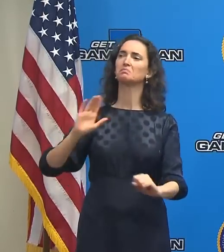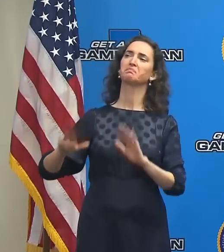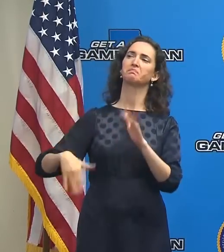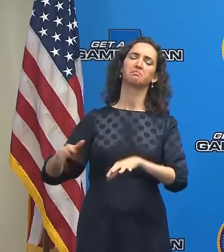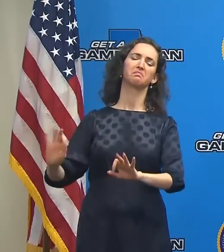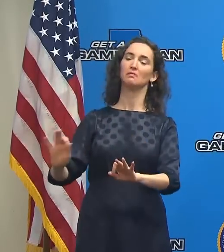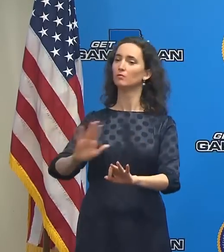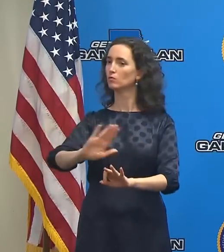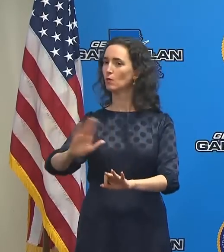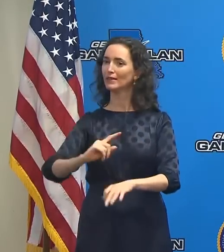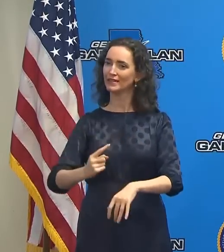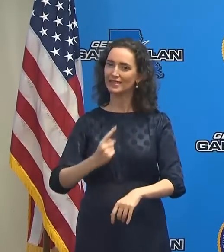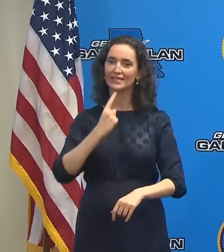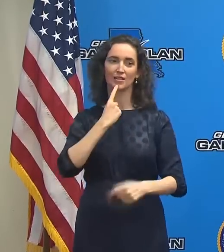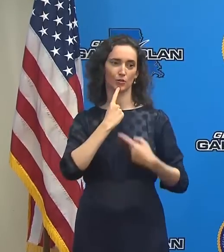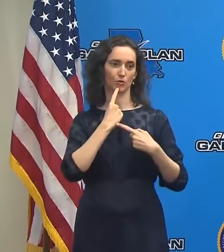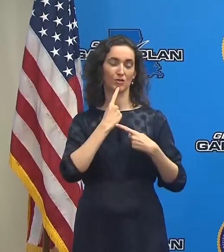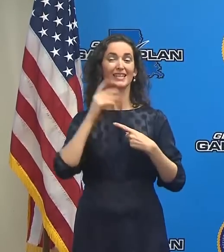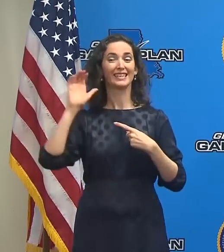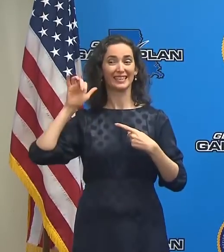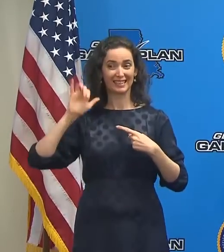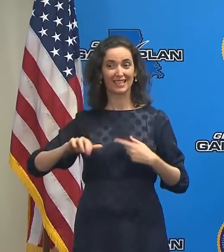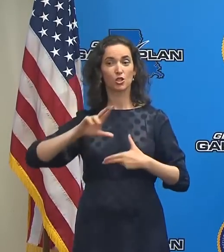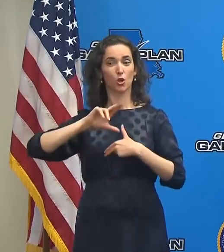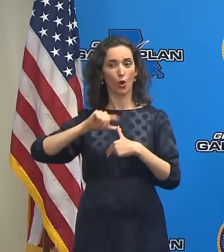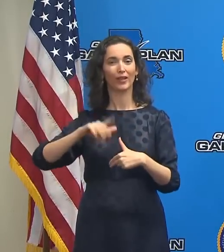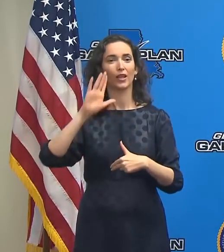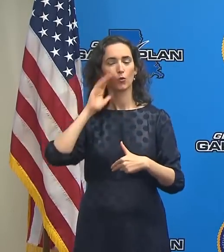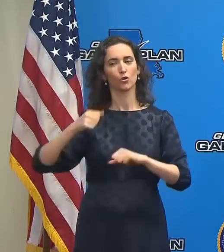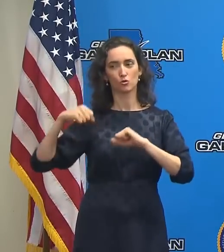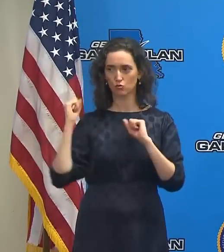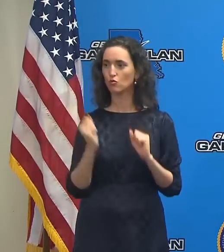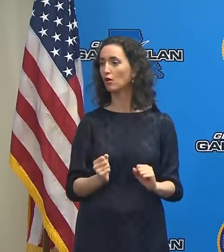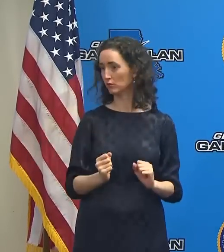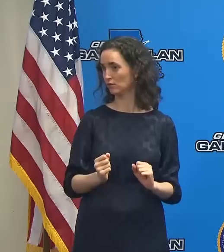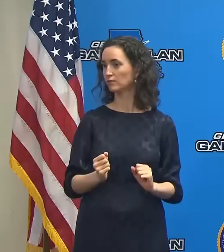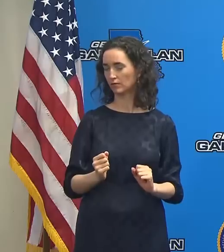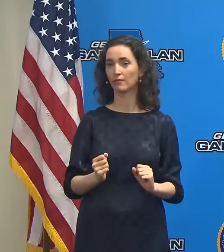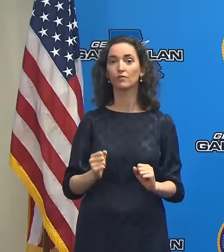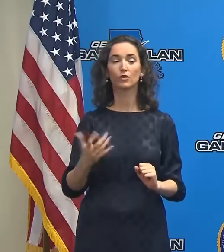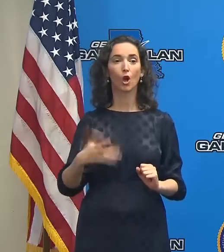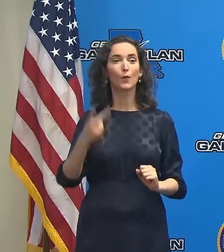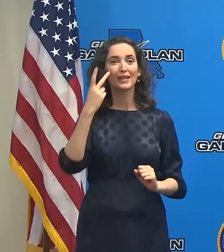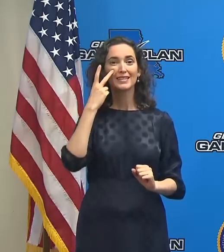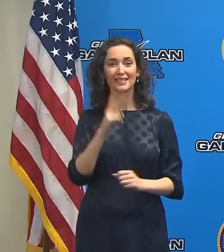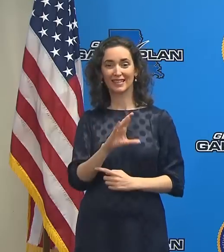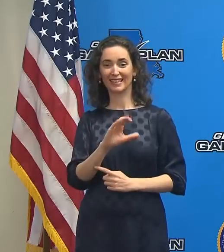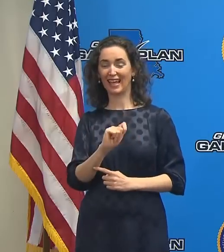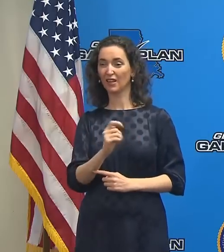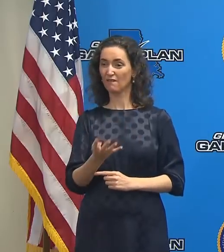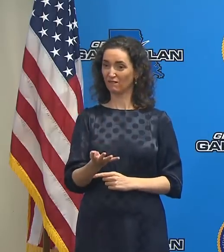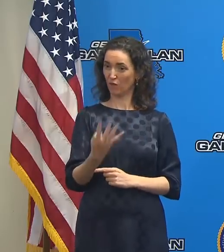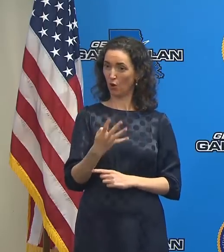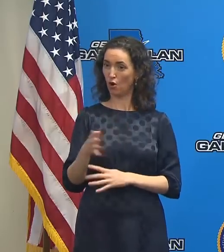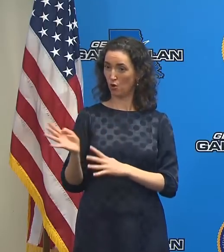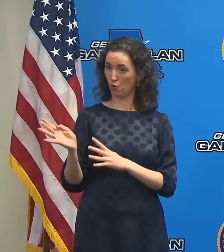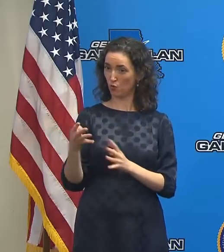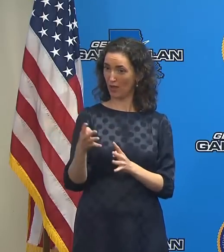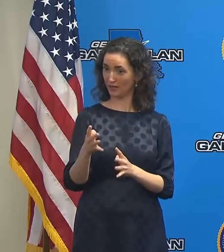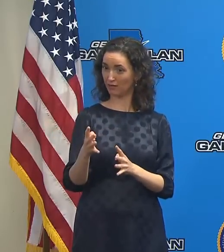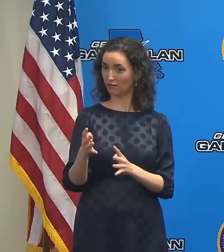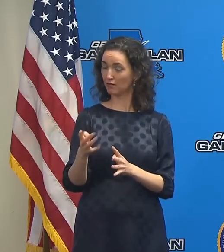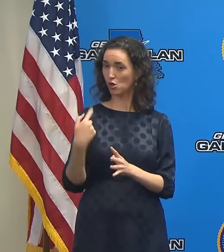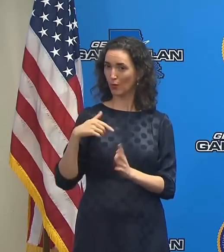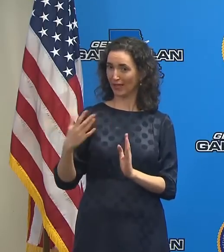Uh, this, this is going to be a very serious strong storm. You saw, uh, the category four winds, uh, that we are